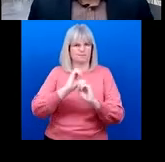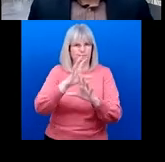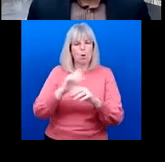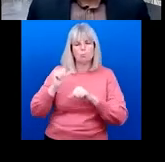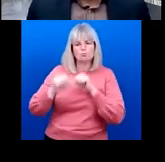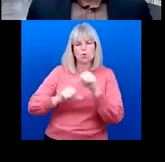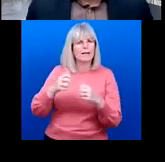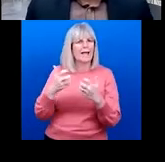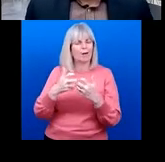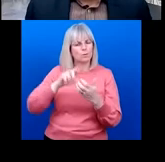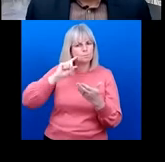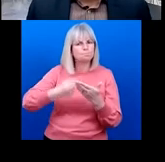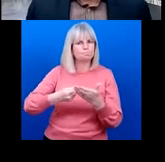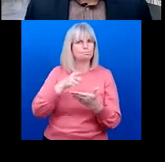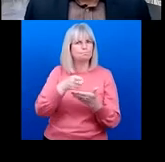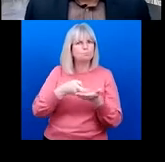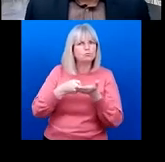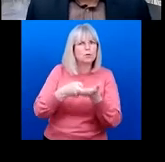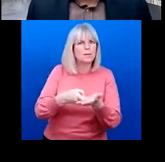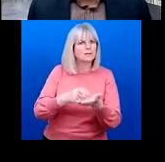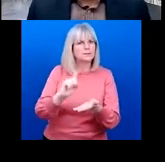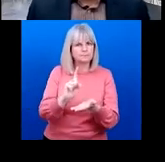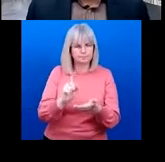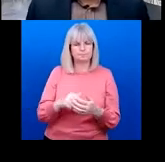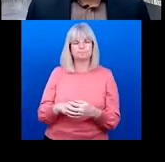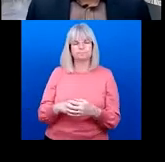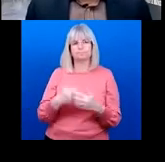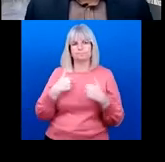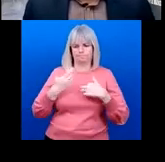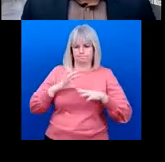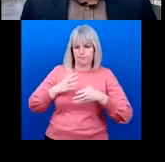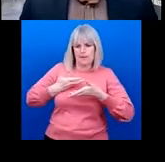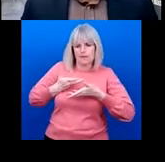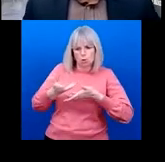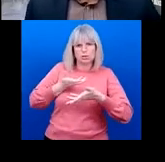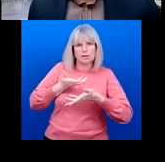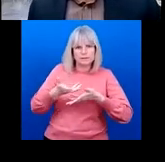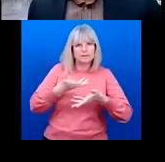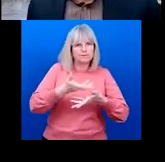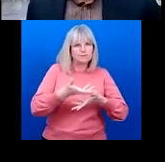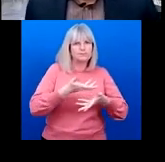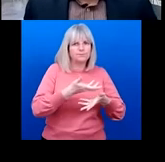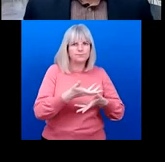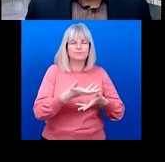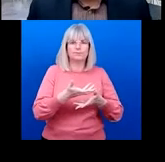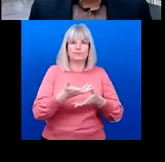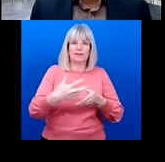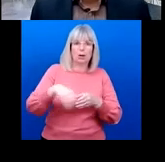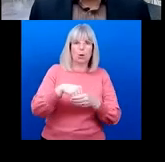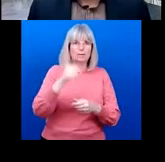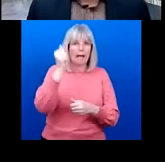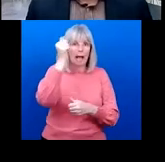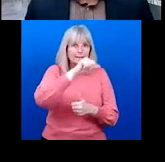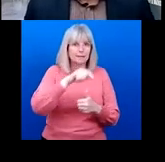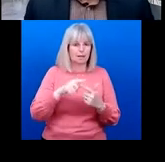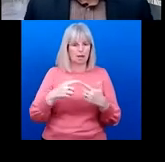of the targets involves a consultative process. Alakos convening a group of academics, public health professionals